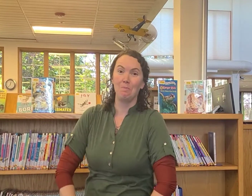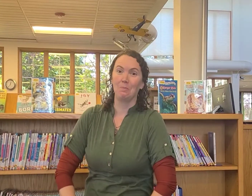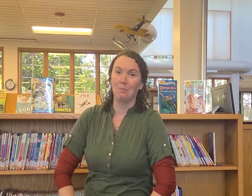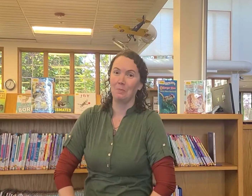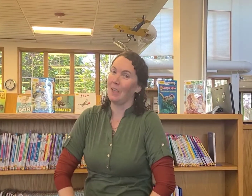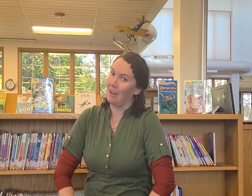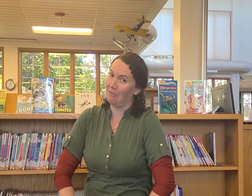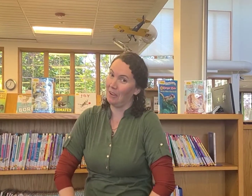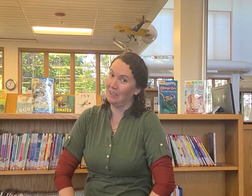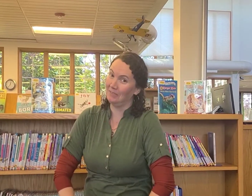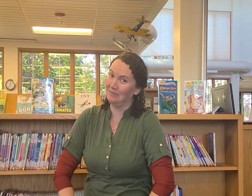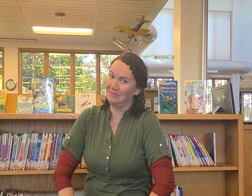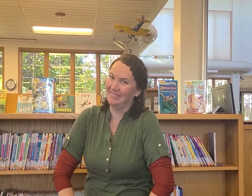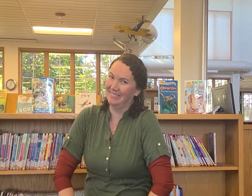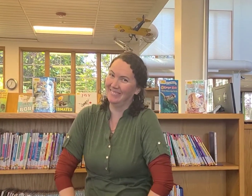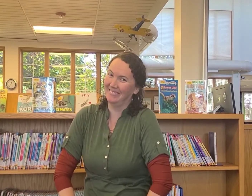Have fun! you